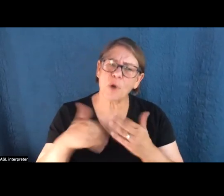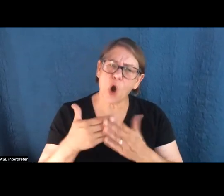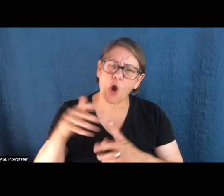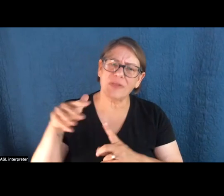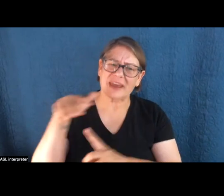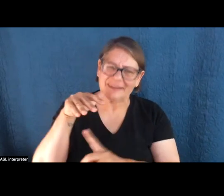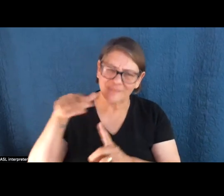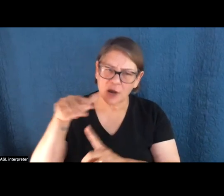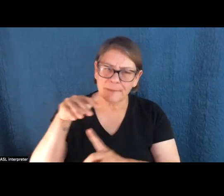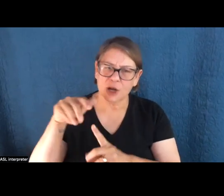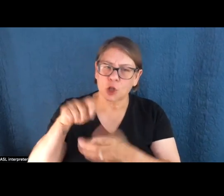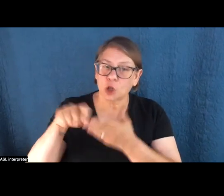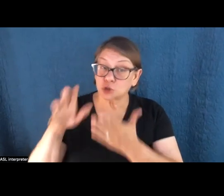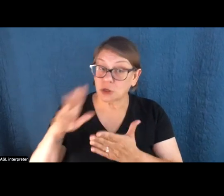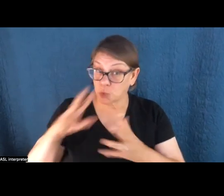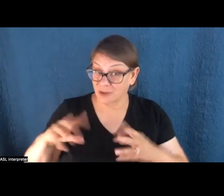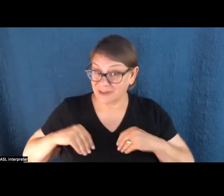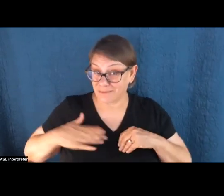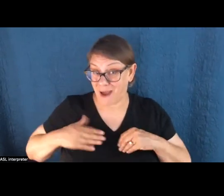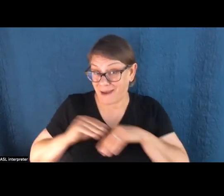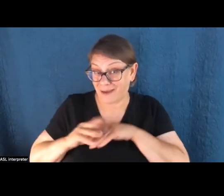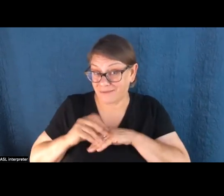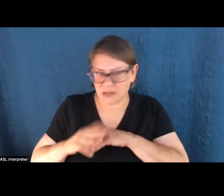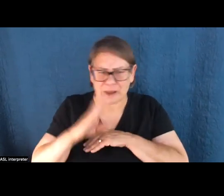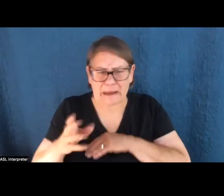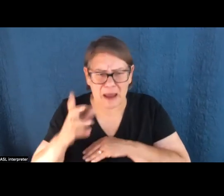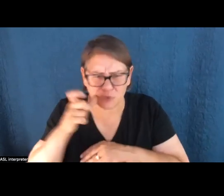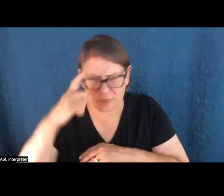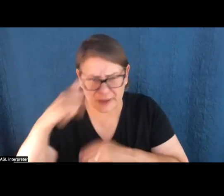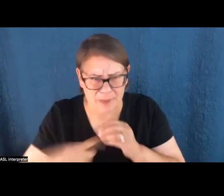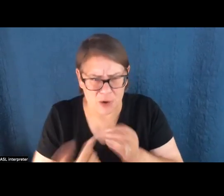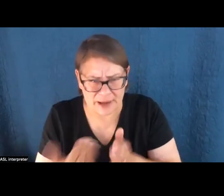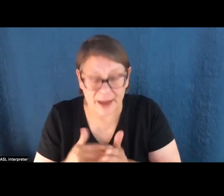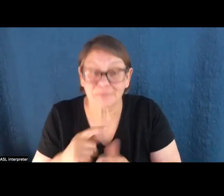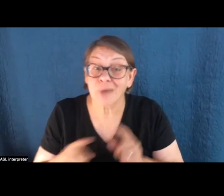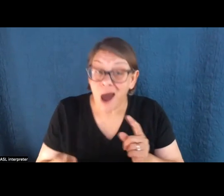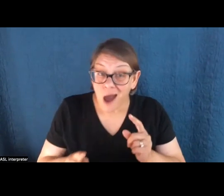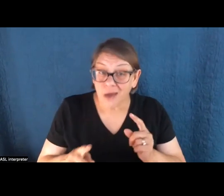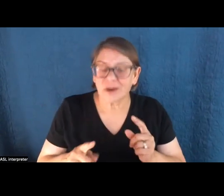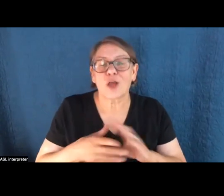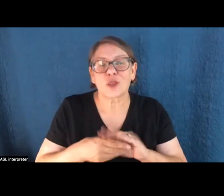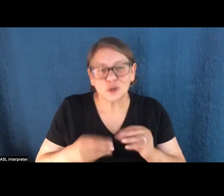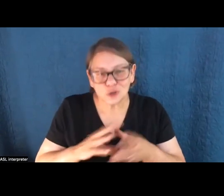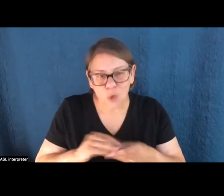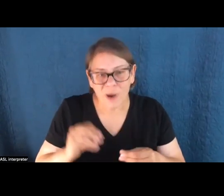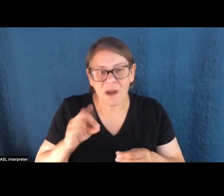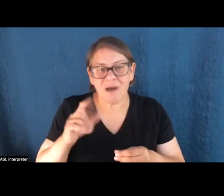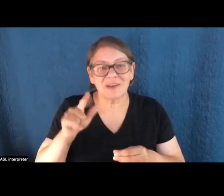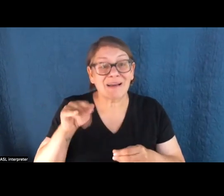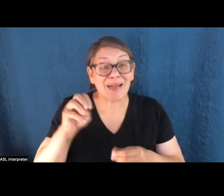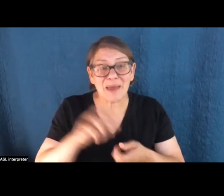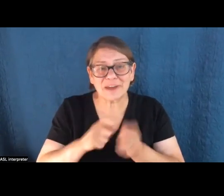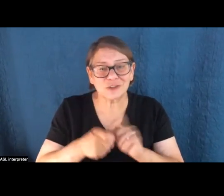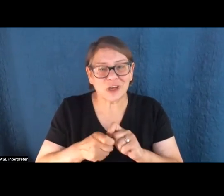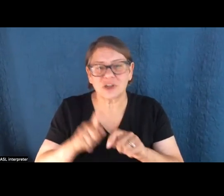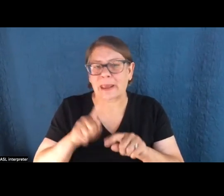listening to this will take my advice, and, you know, I'll never have to worry about it again. The reality is that the story of climate change cannot just be